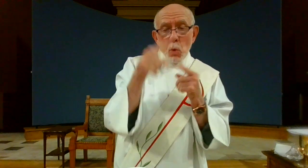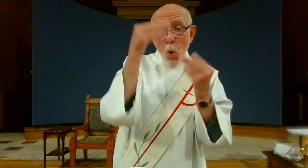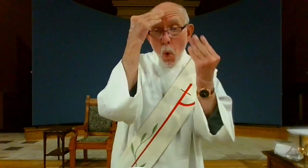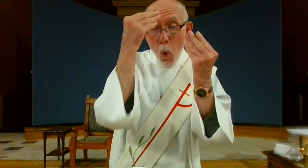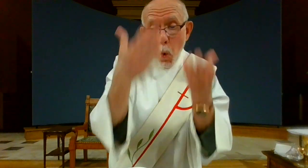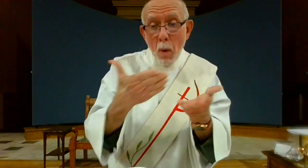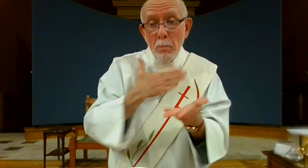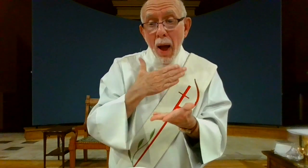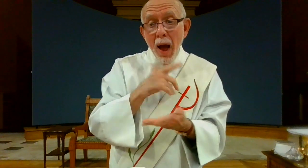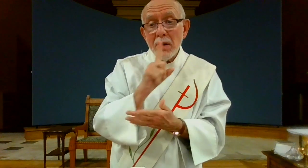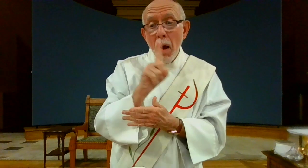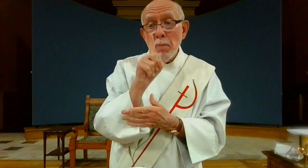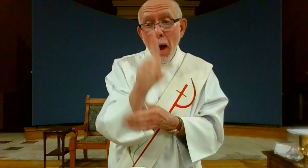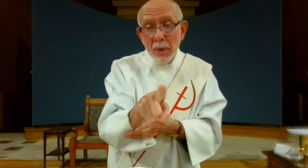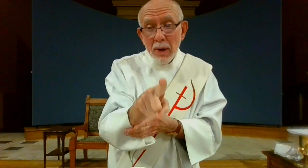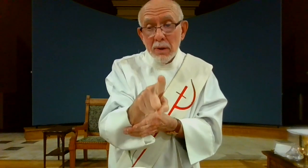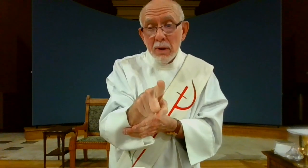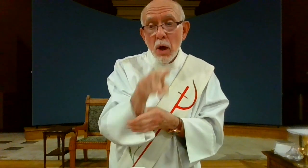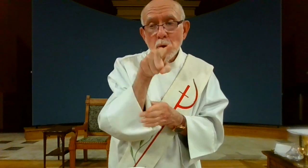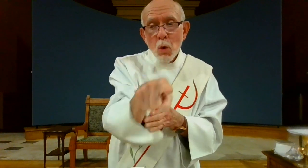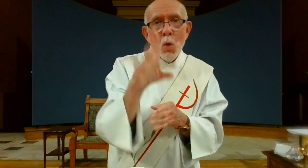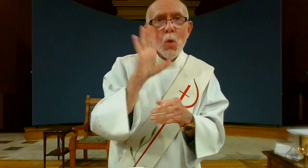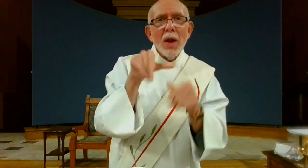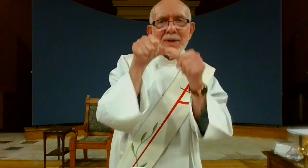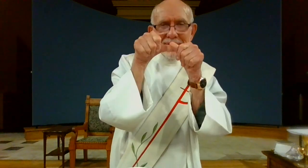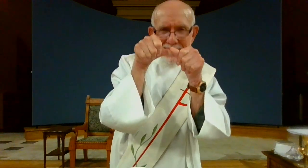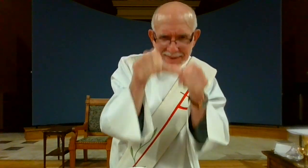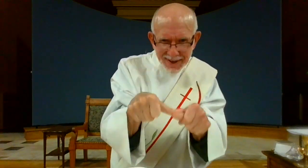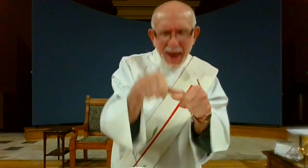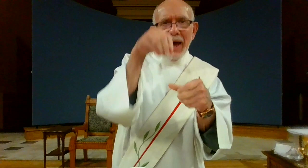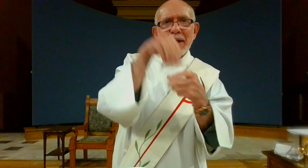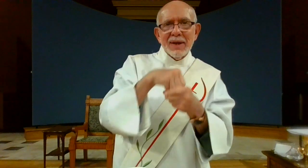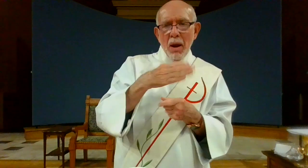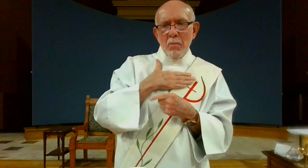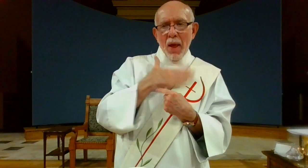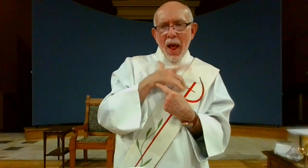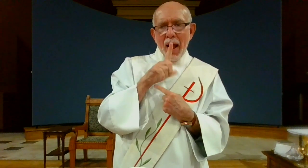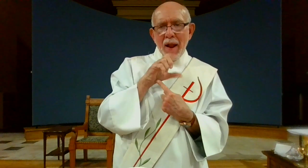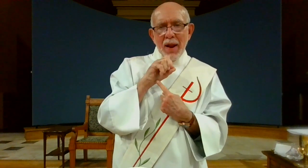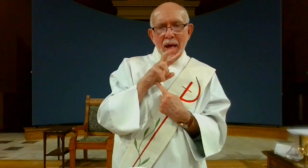If you keep my commandments, you will remain in my love.